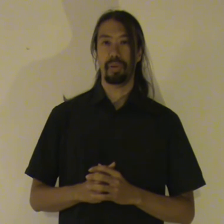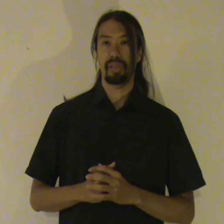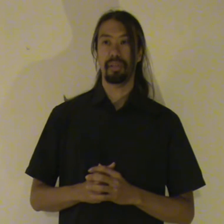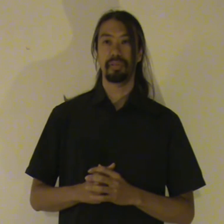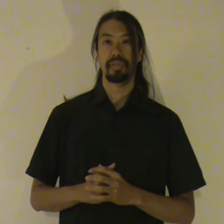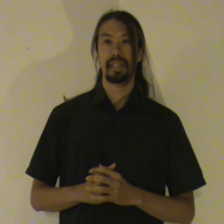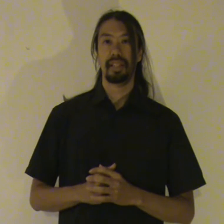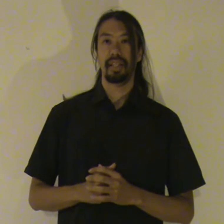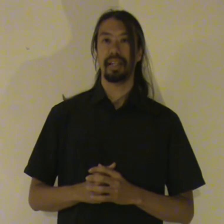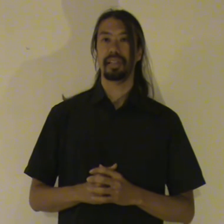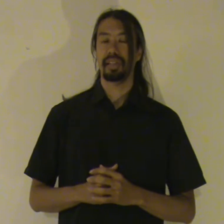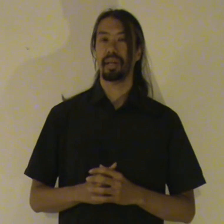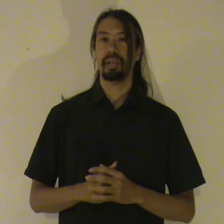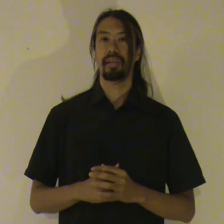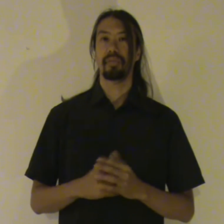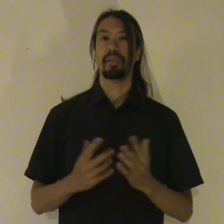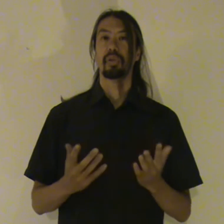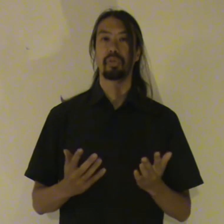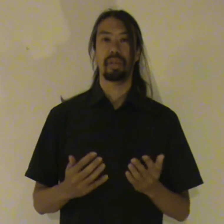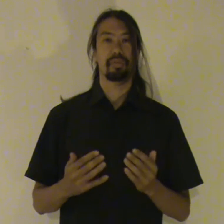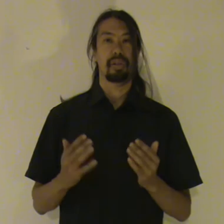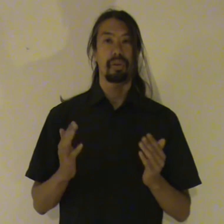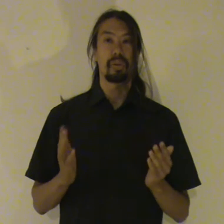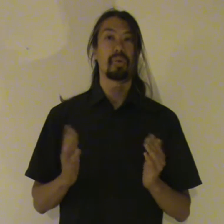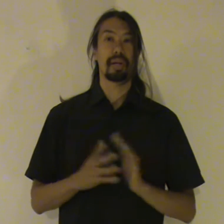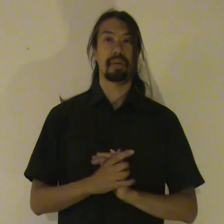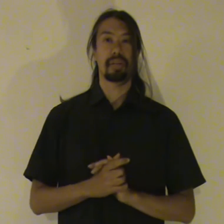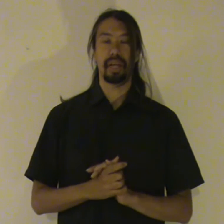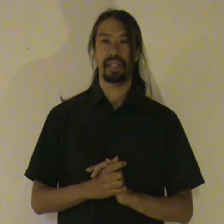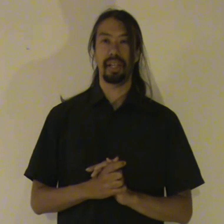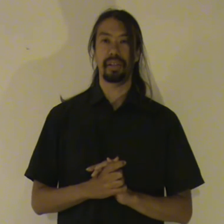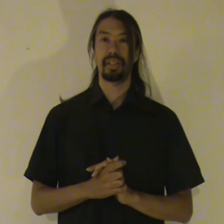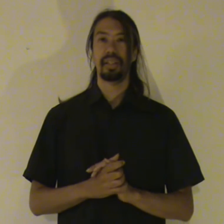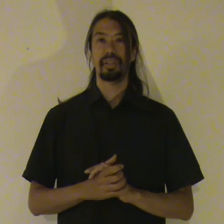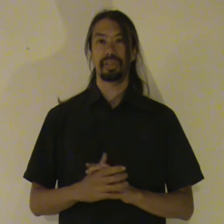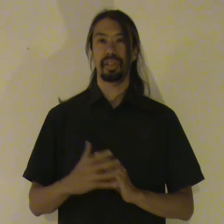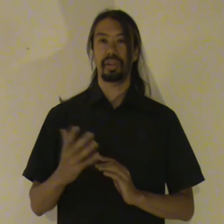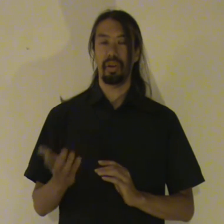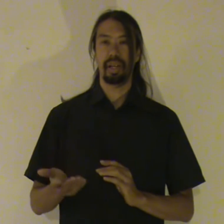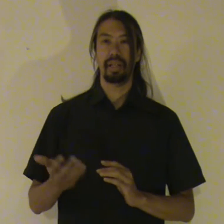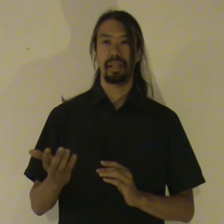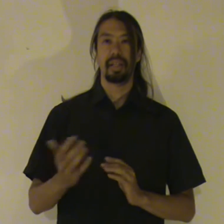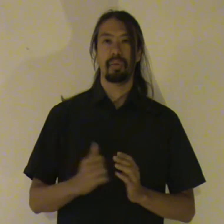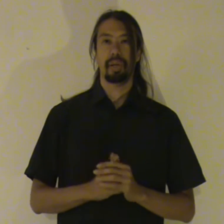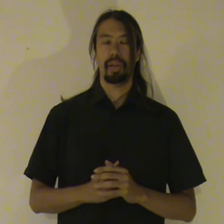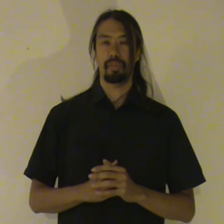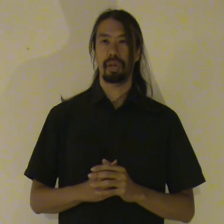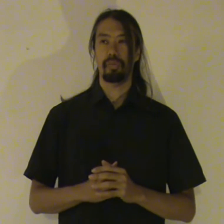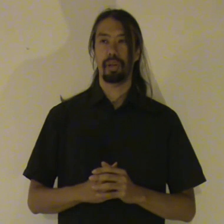yourself. And it can be very useful. Even though you can be a great healer. To see a colleague. And the matters become very